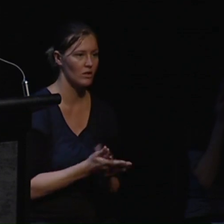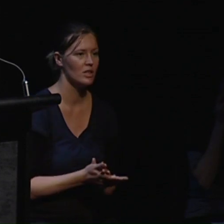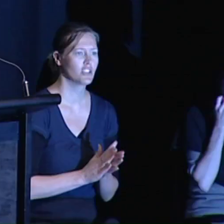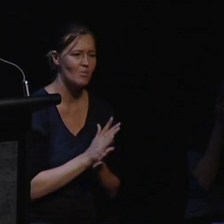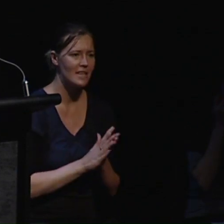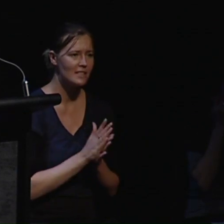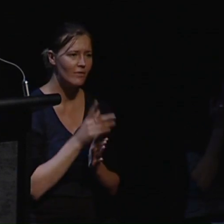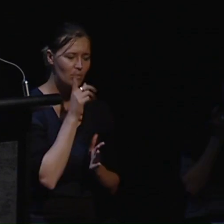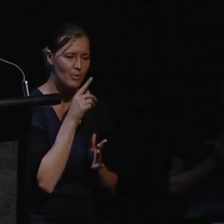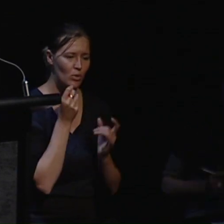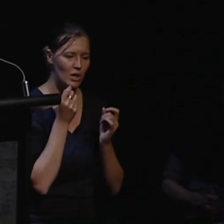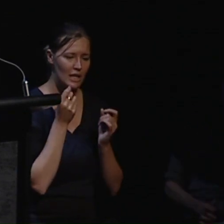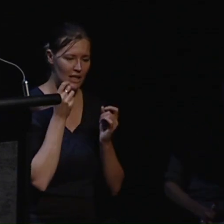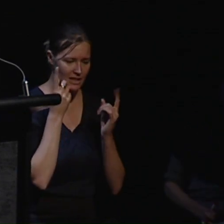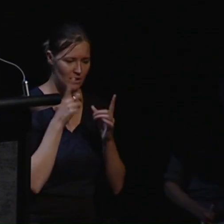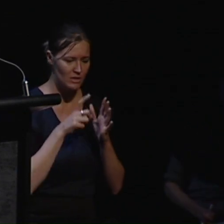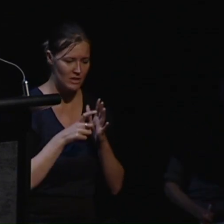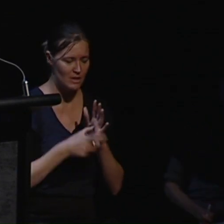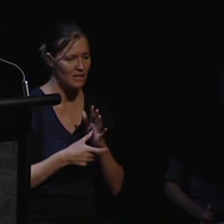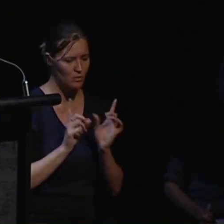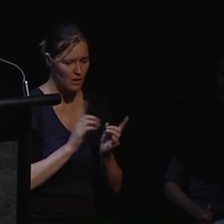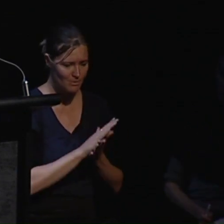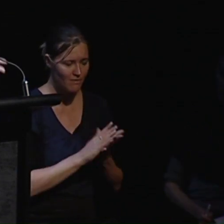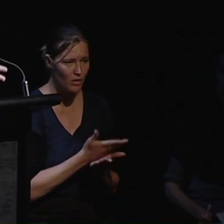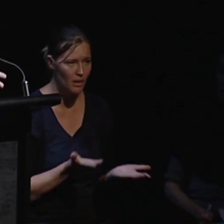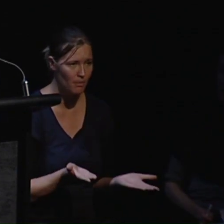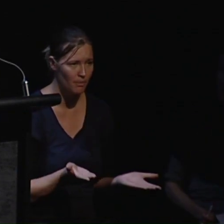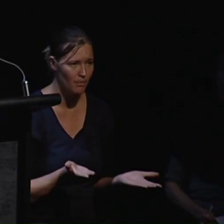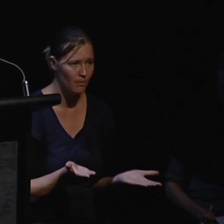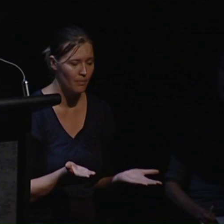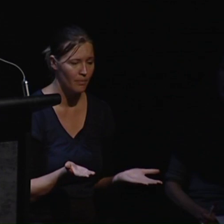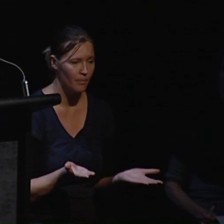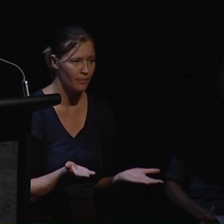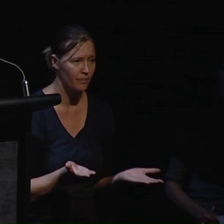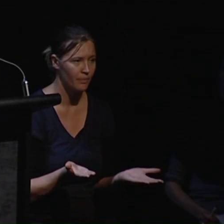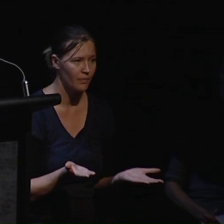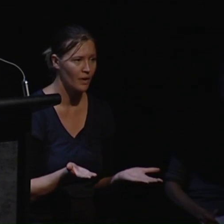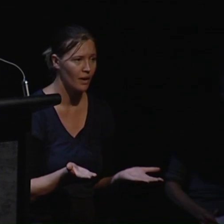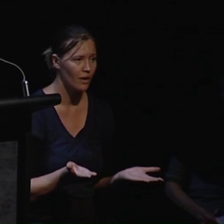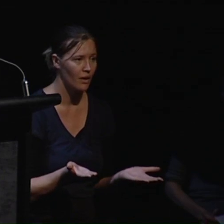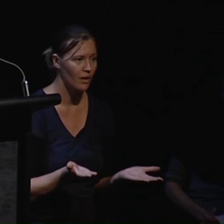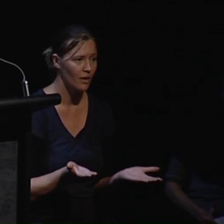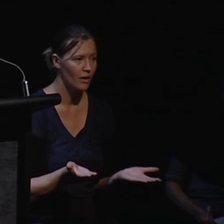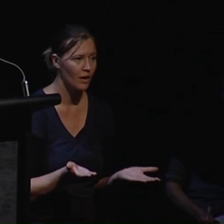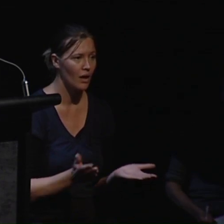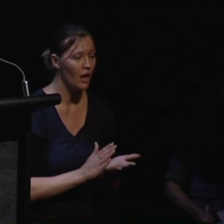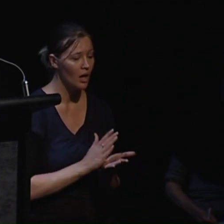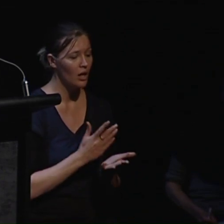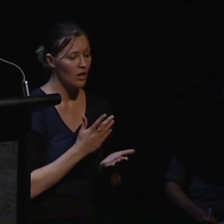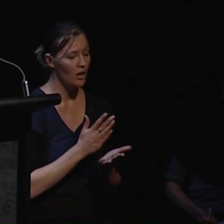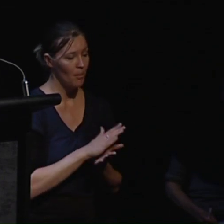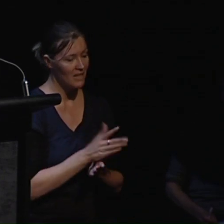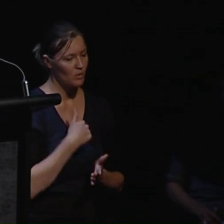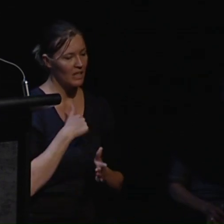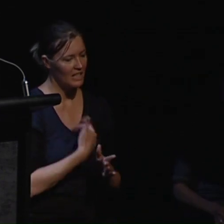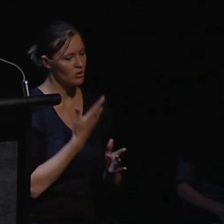people with disabilities? And taken from the article it means that people with disabilities need to be reaffirmed as having the right to